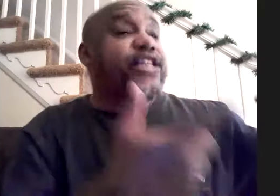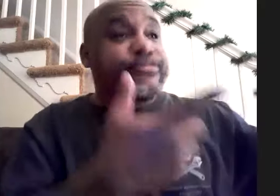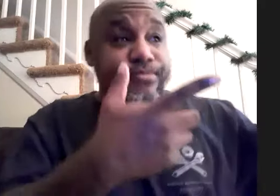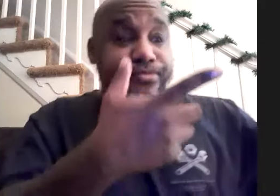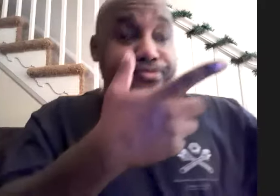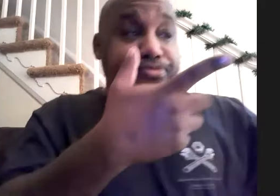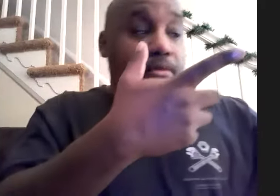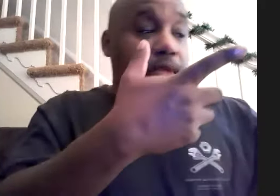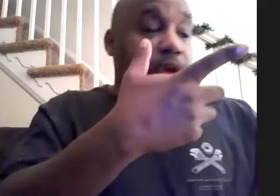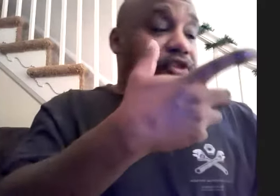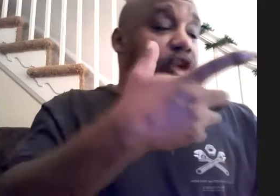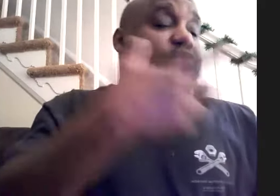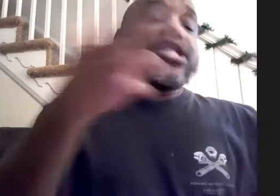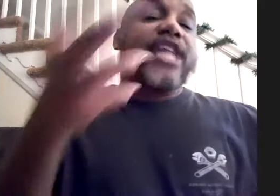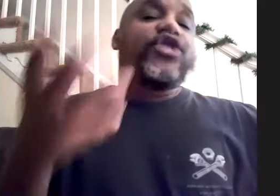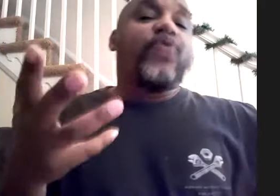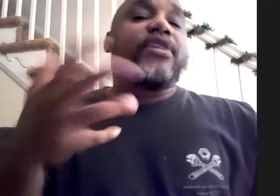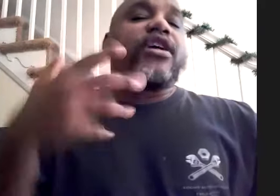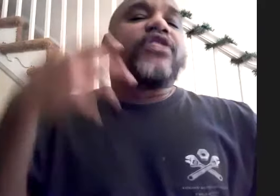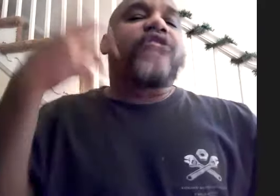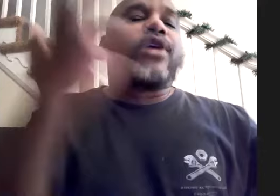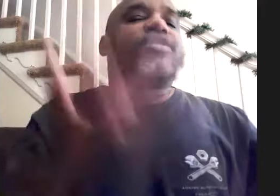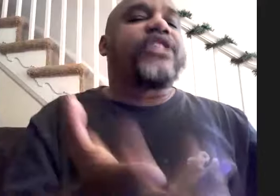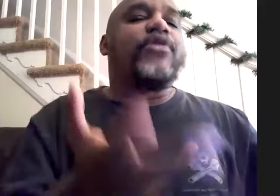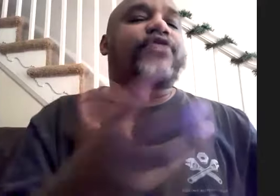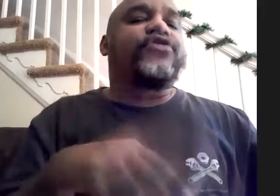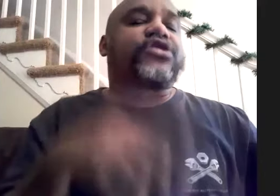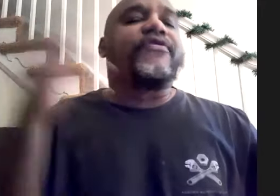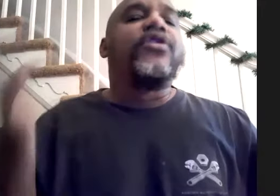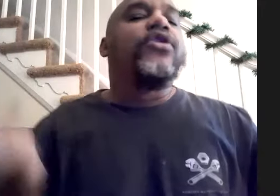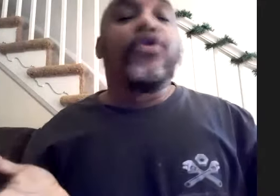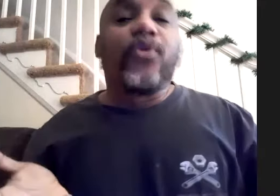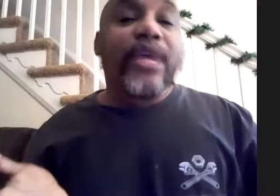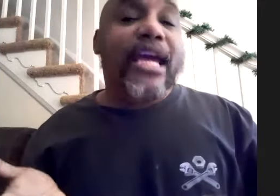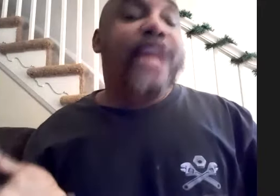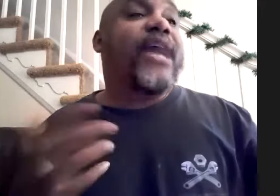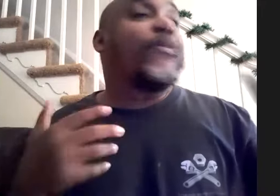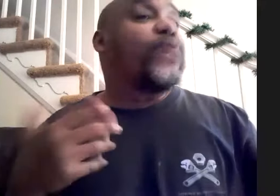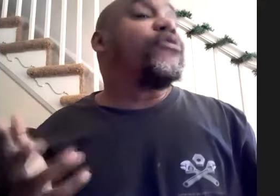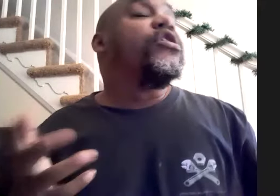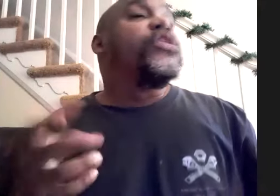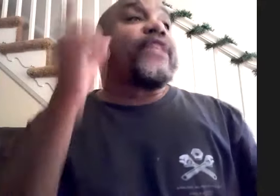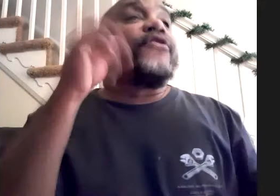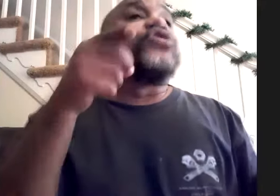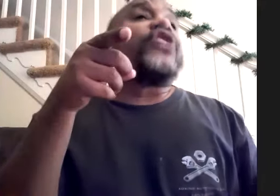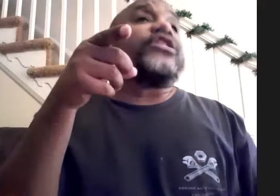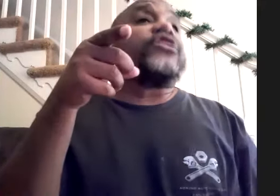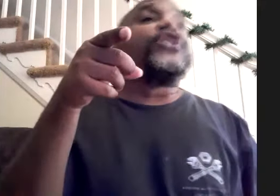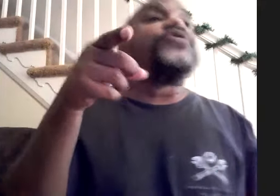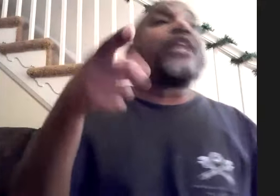as far as my schedule went because i would always get booked for stuff on the weekend of nam or whatever like the first year i started doing that was